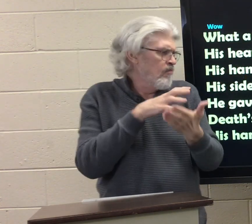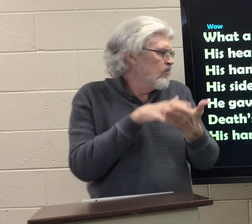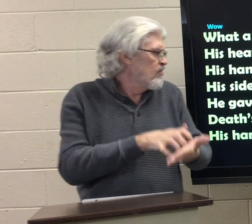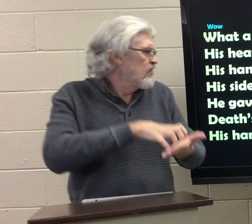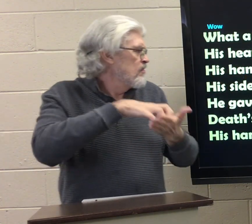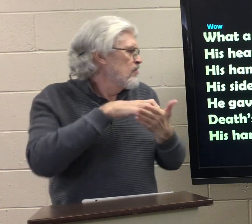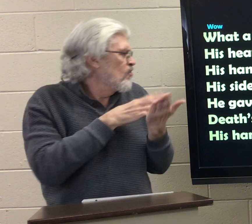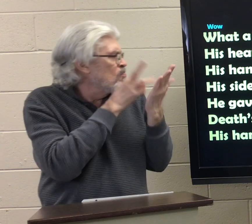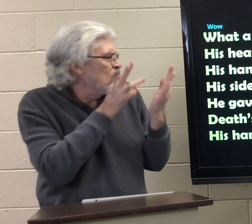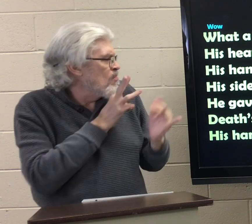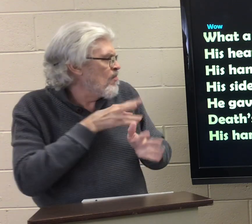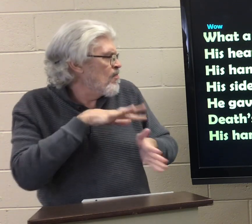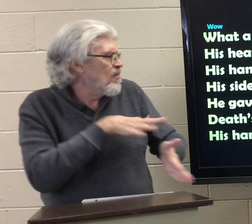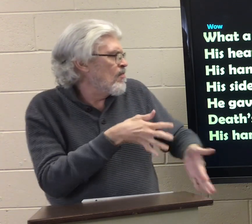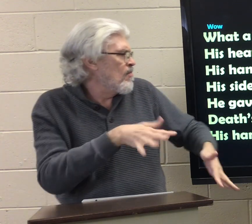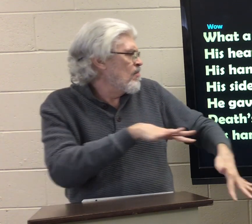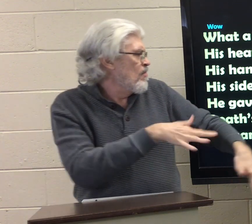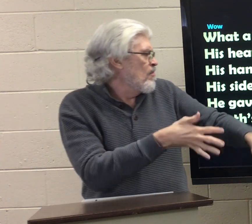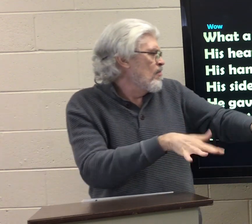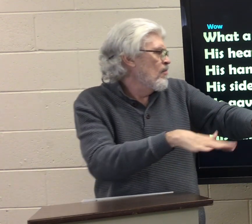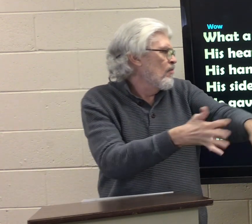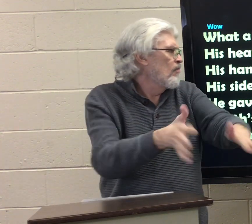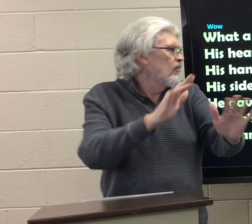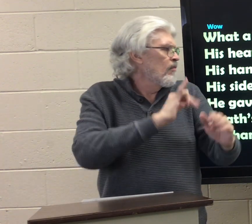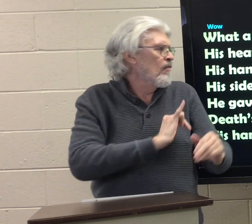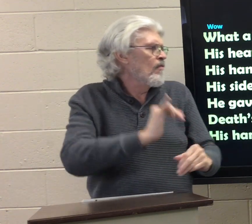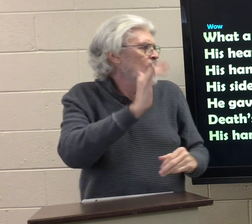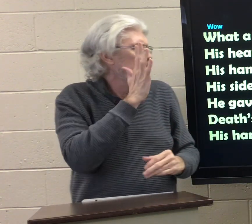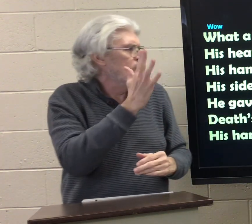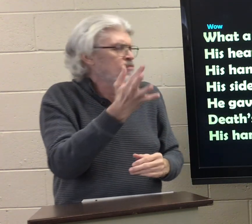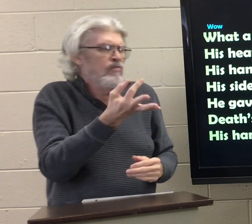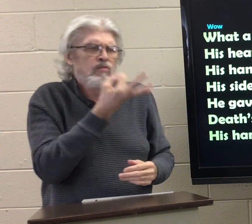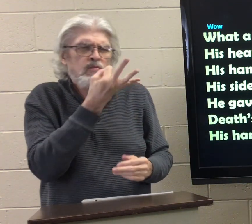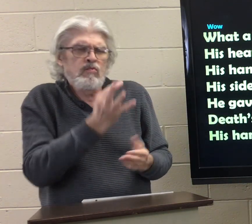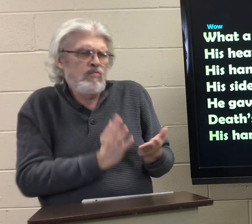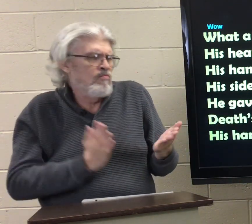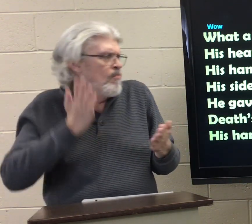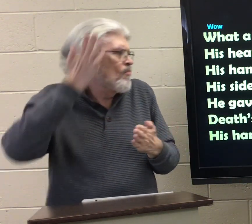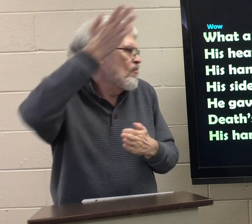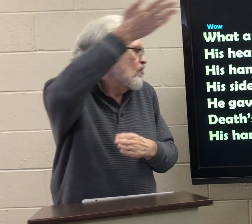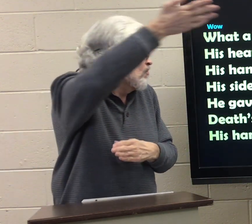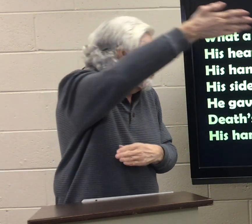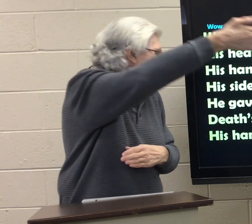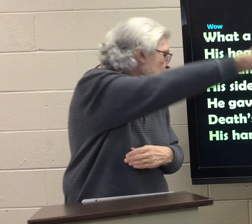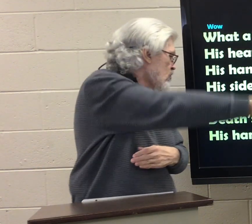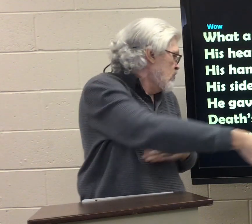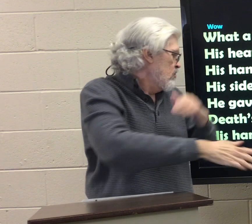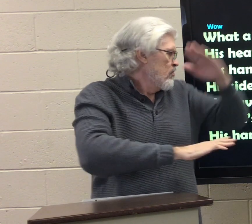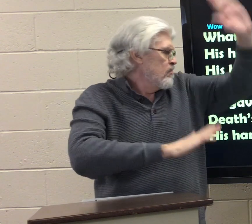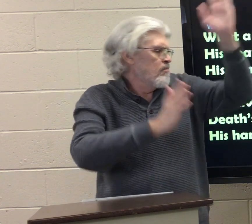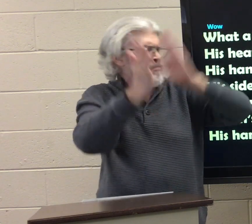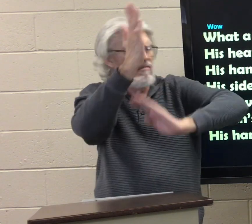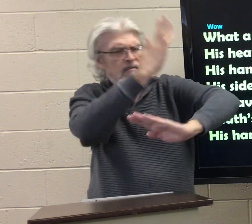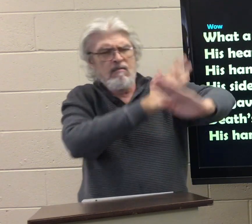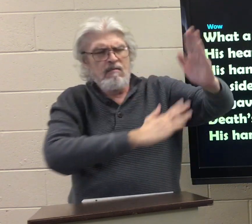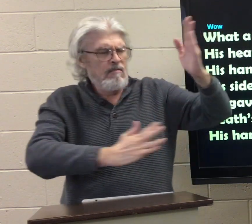Death's chilly waters I'll soon be crossing. His hand